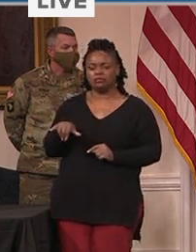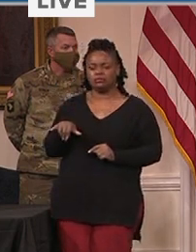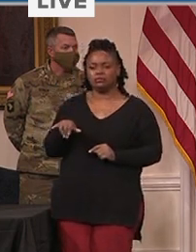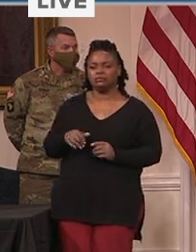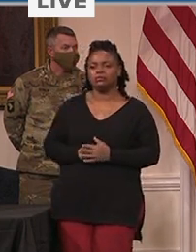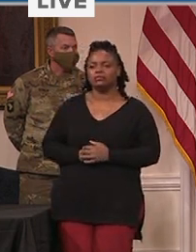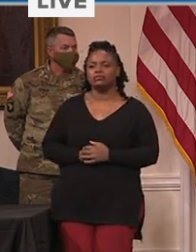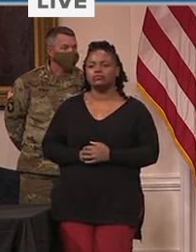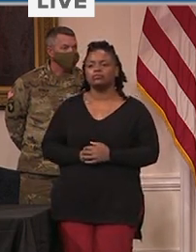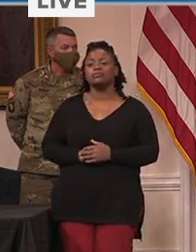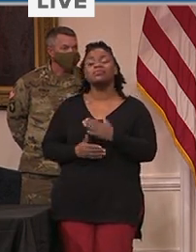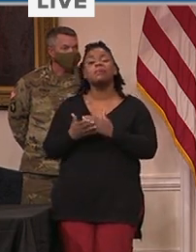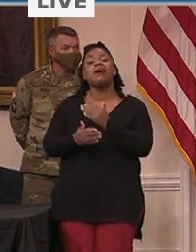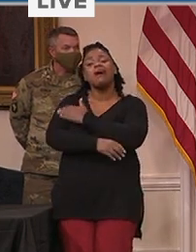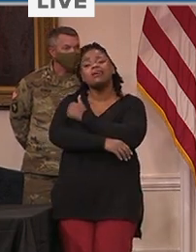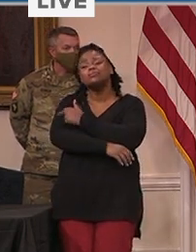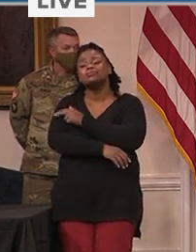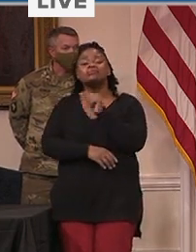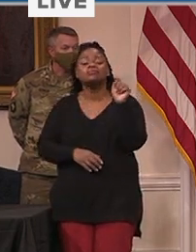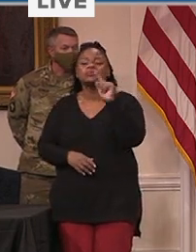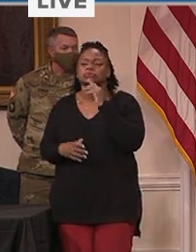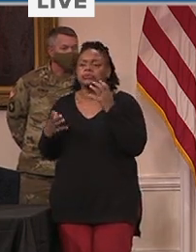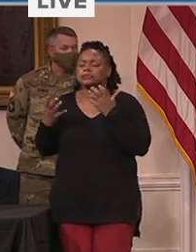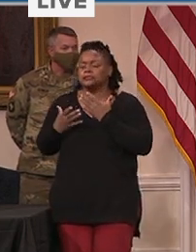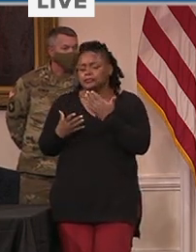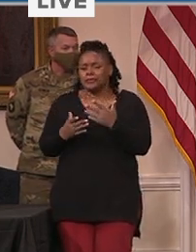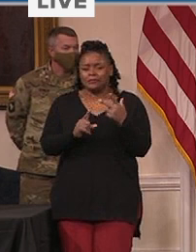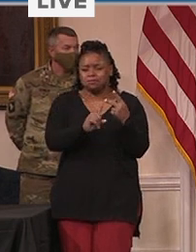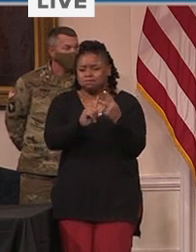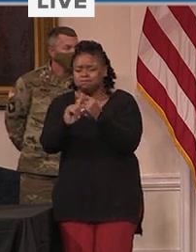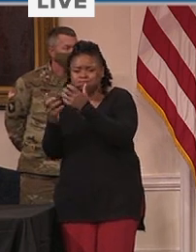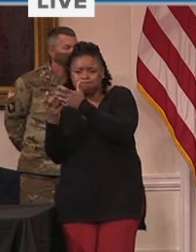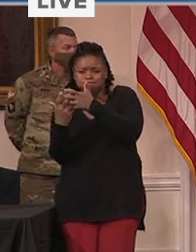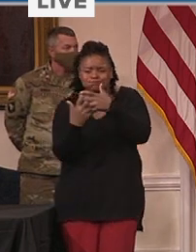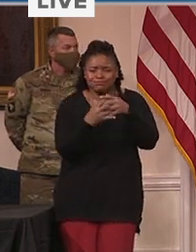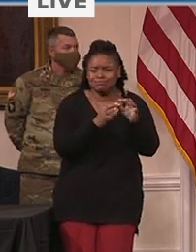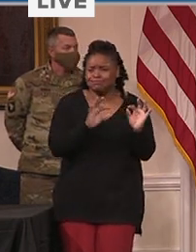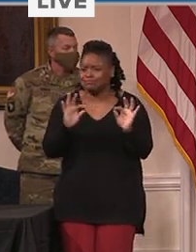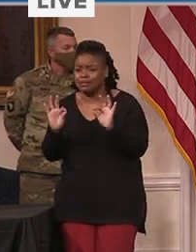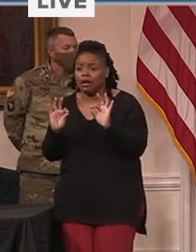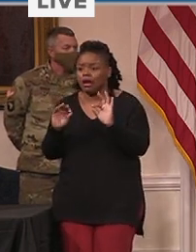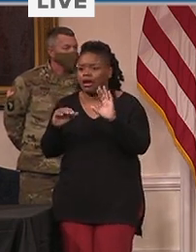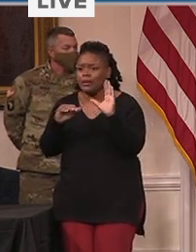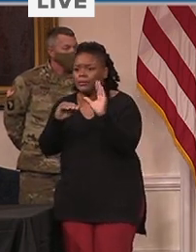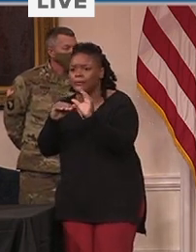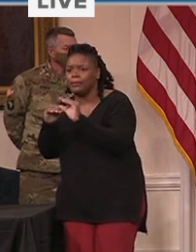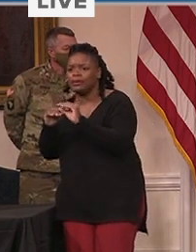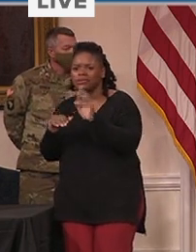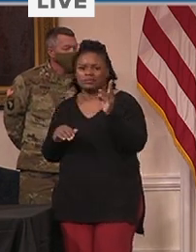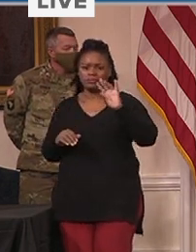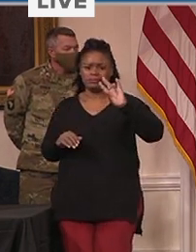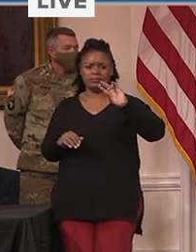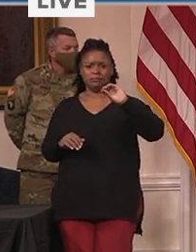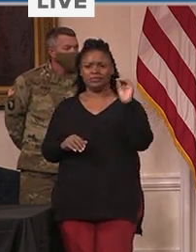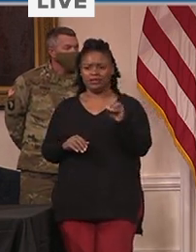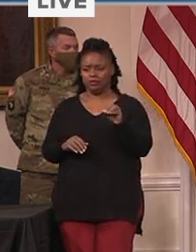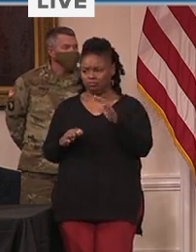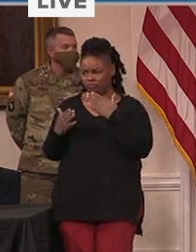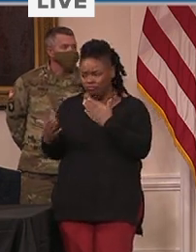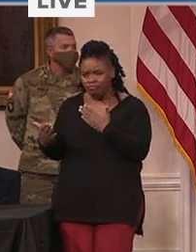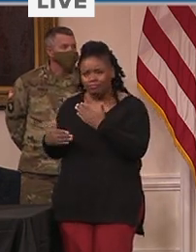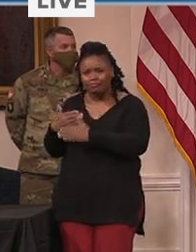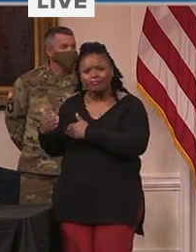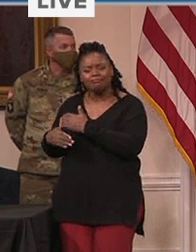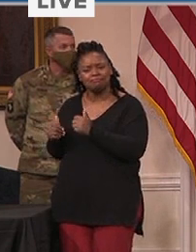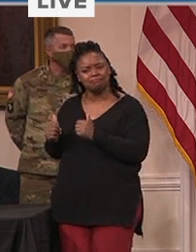extremely well, already utilizing as much as 67 percent of their total allocations, while